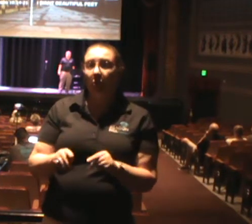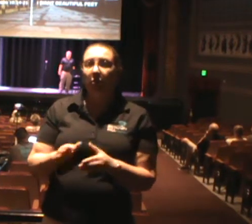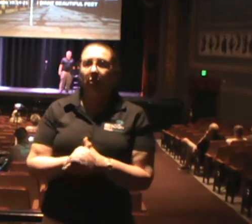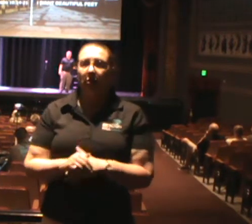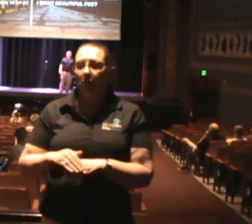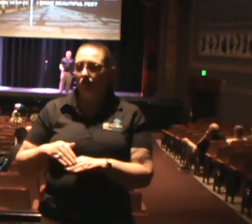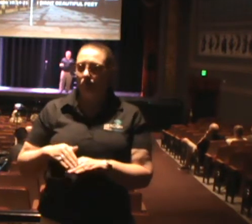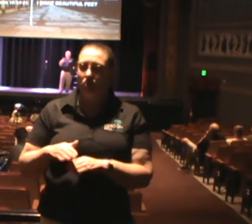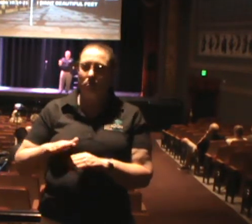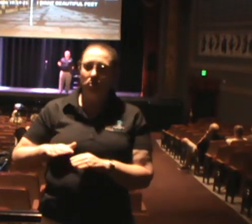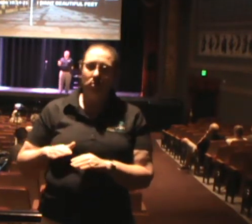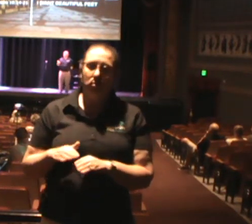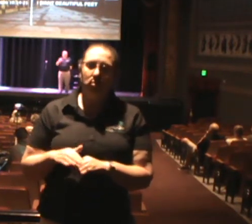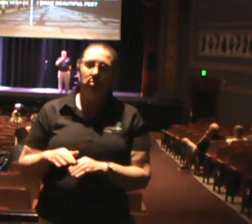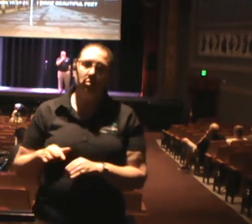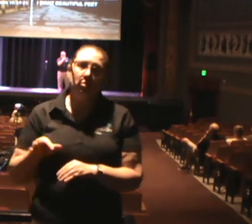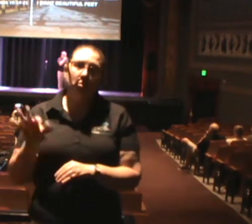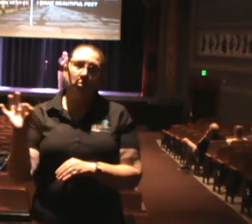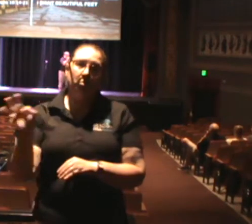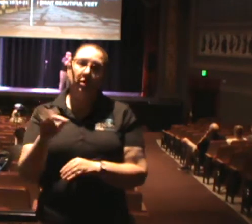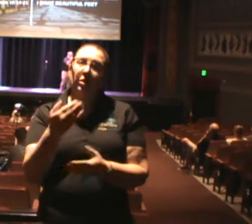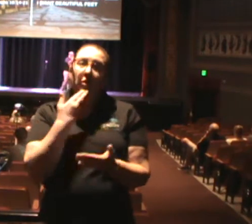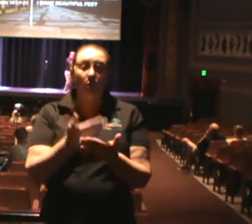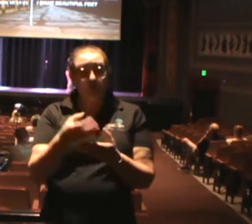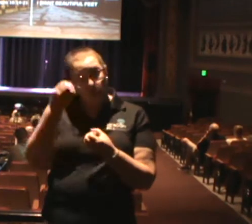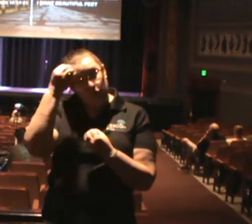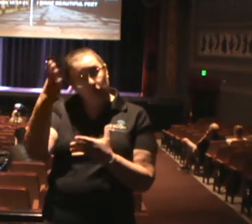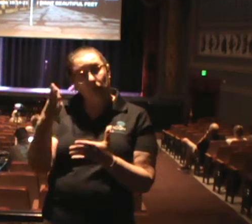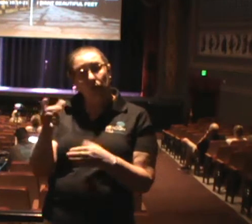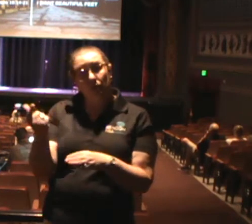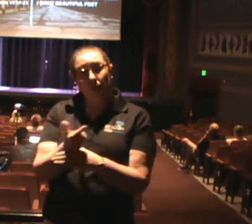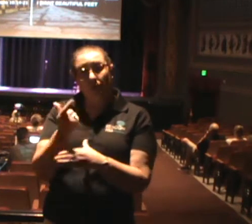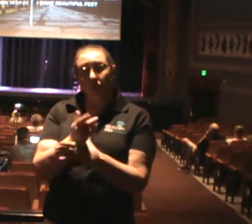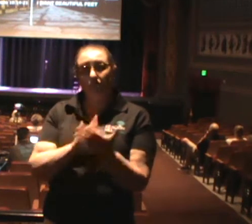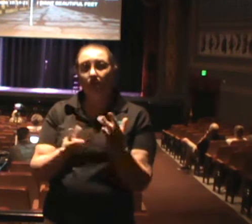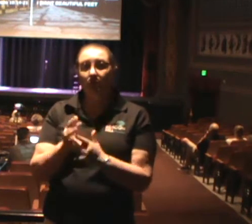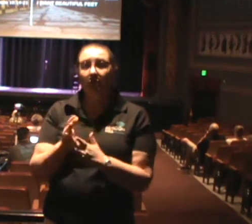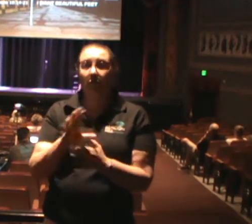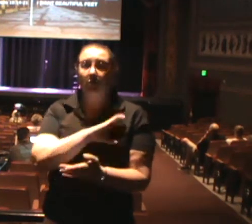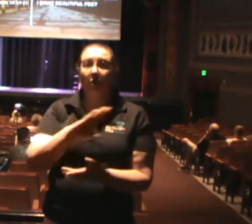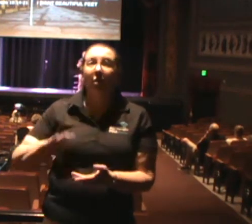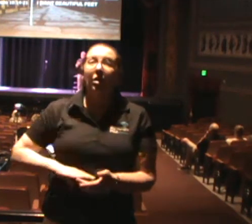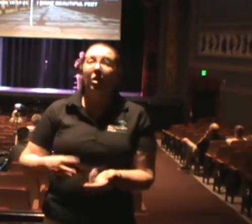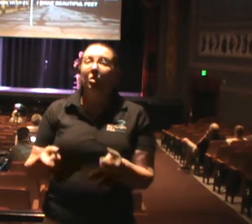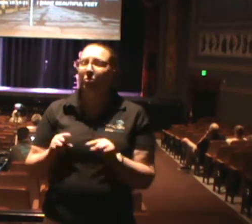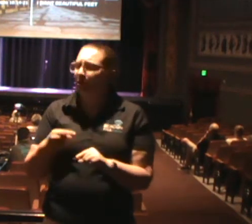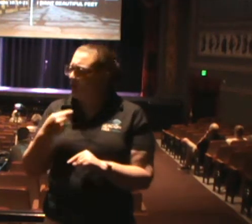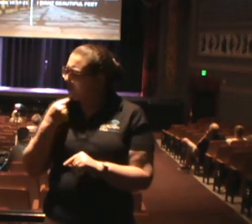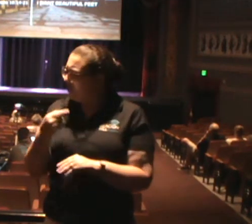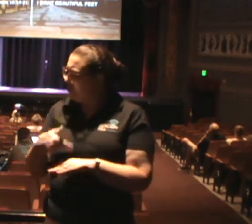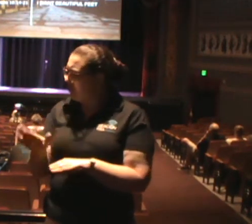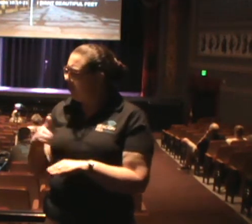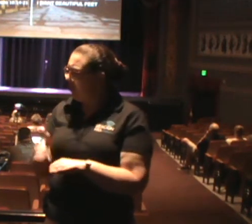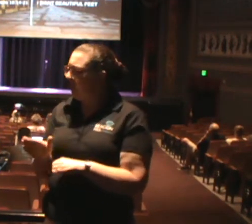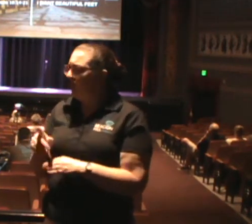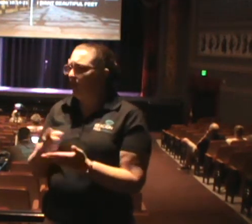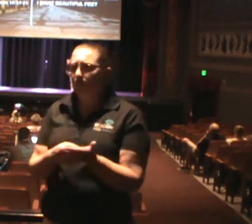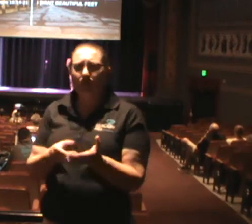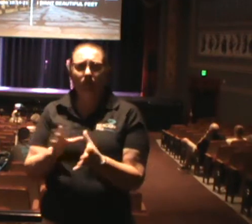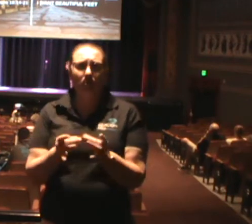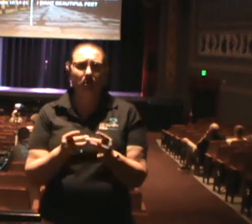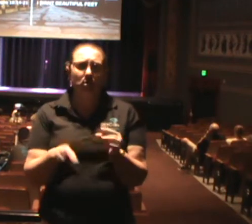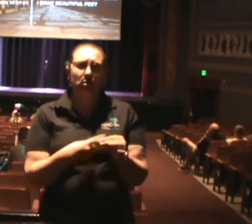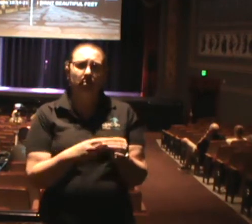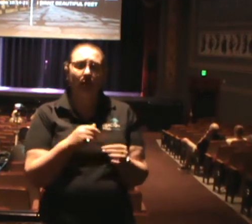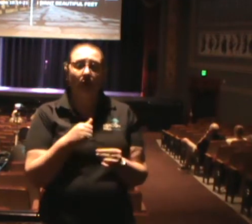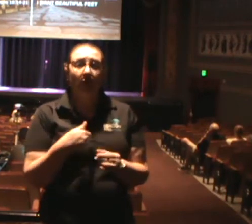the gospel of Jesus Christ. But, here's the problem with that. When you say sent, and I ask you later on, what was the message about? You